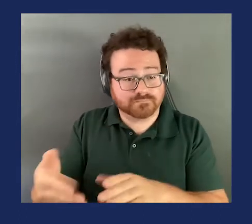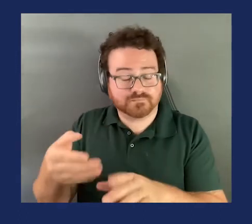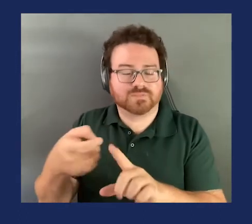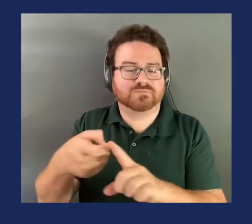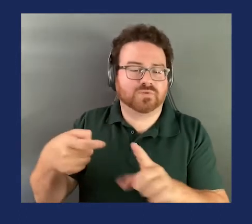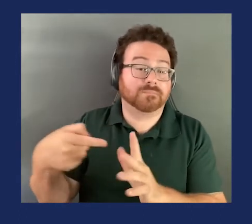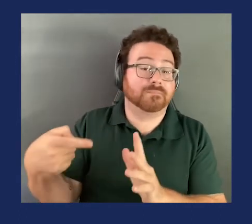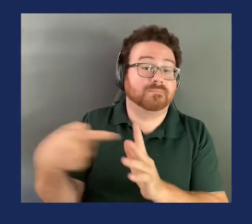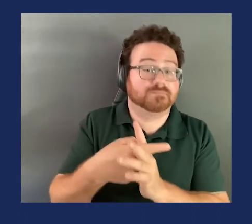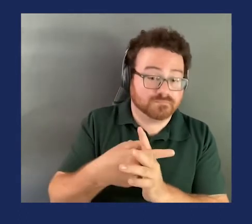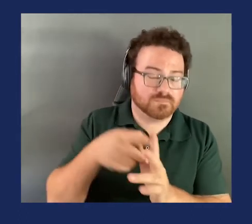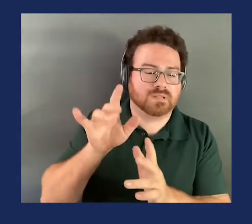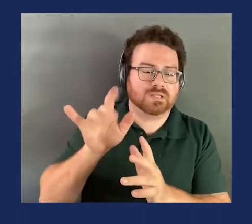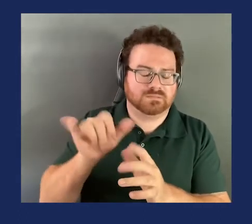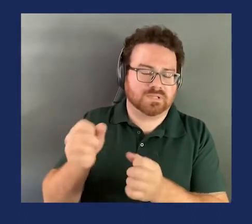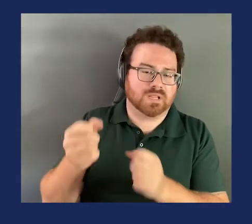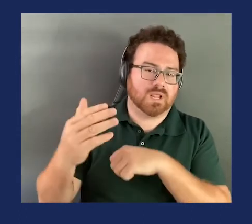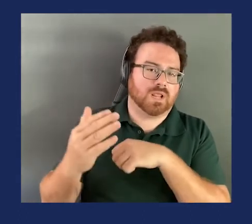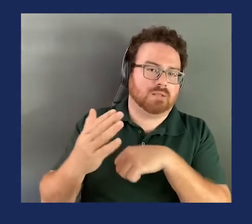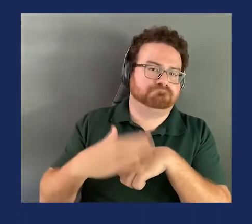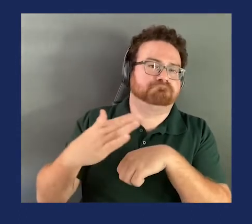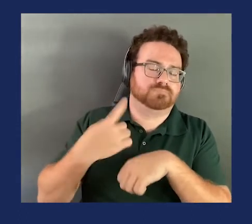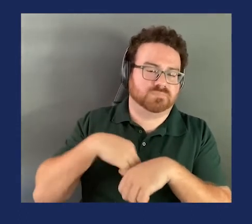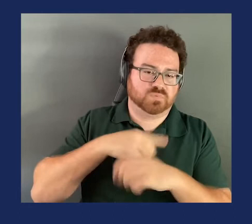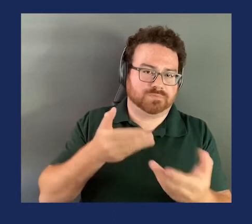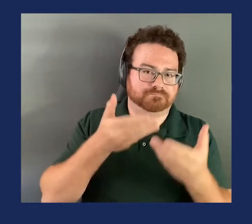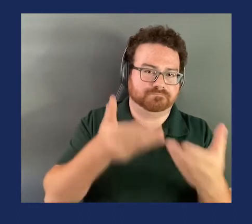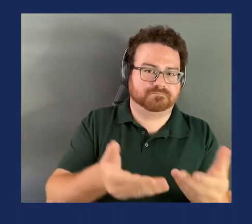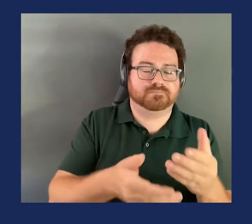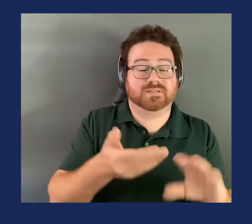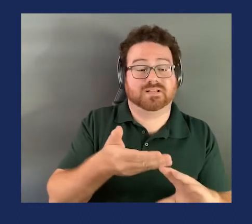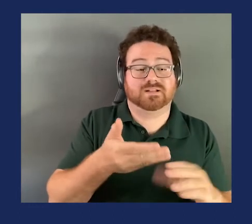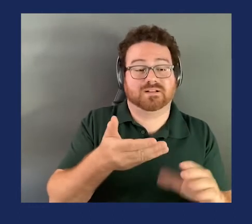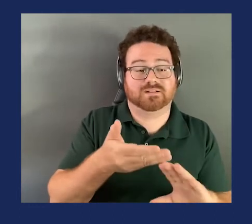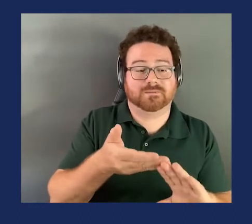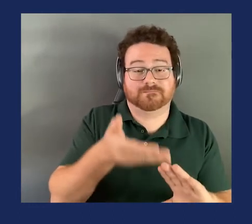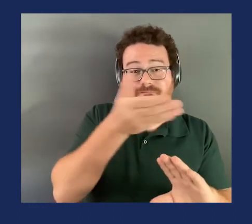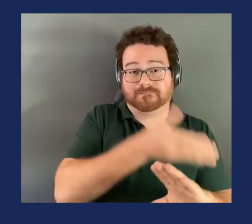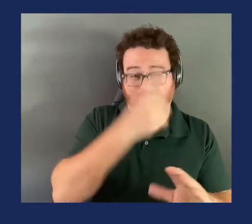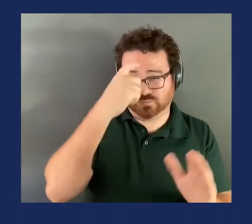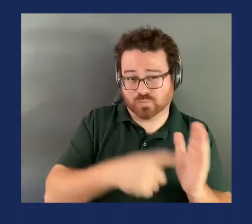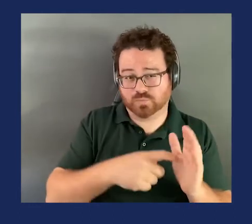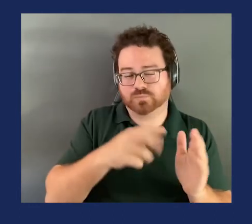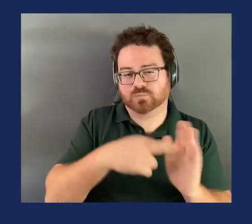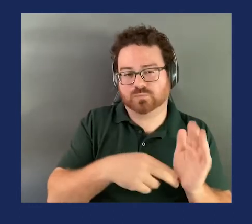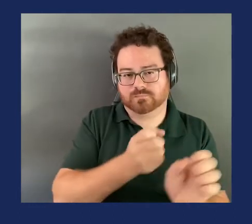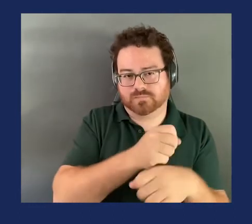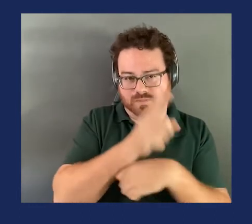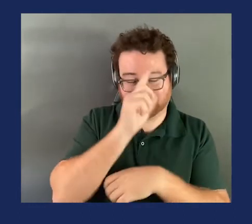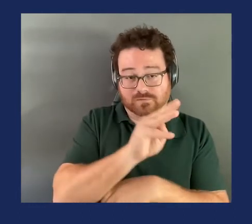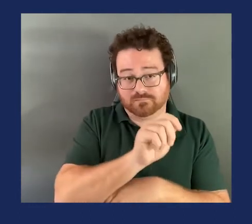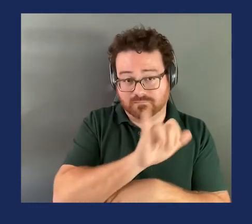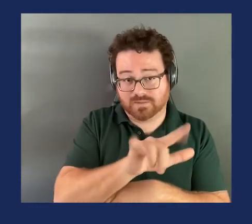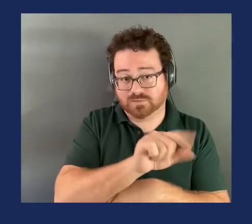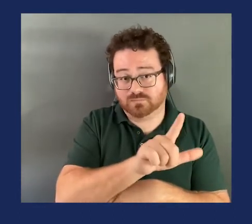prompted the CPSC to publish an advance proposed rulemaking in May of 2021 to consider where there may